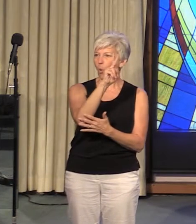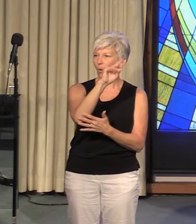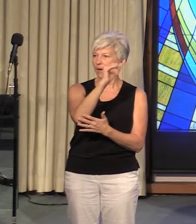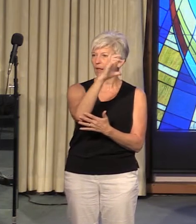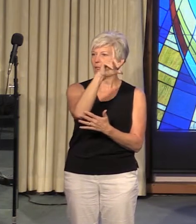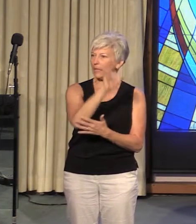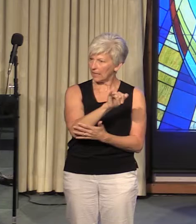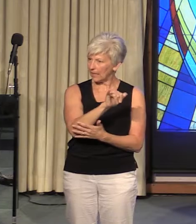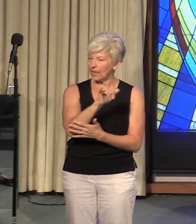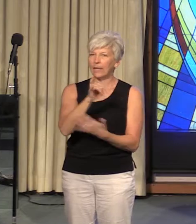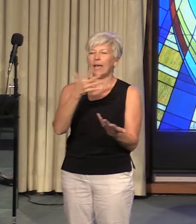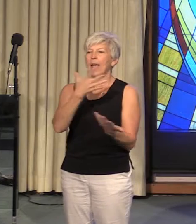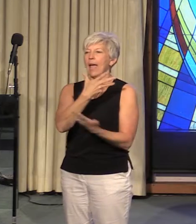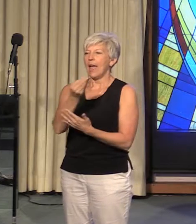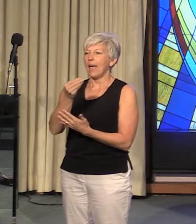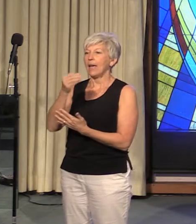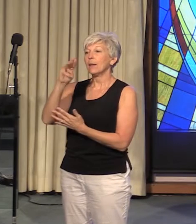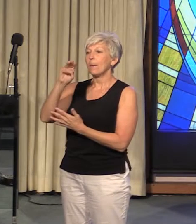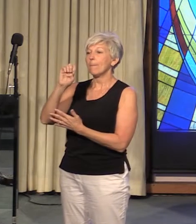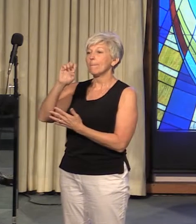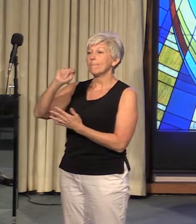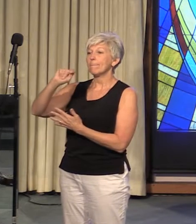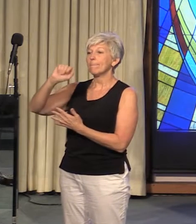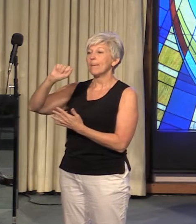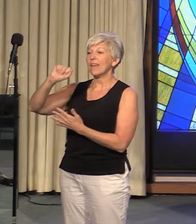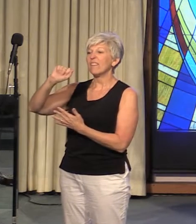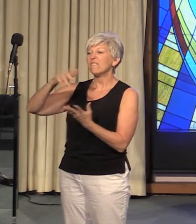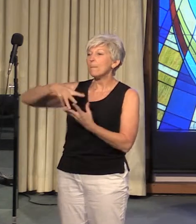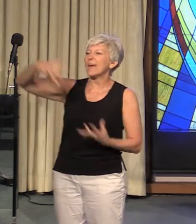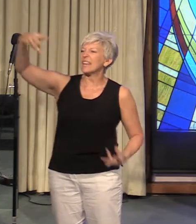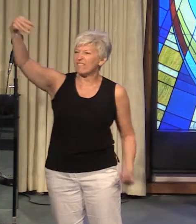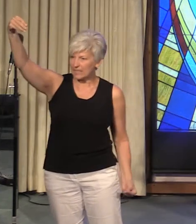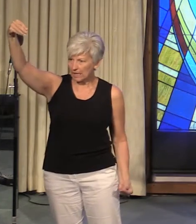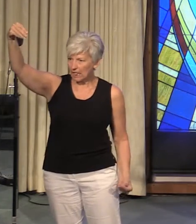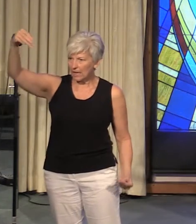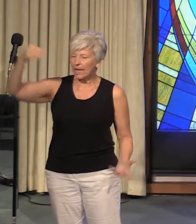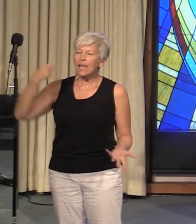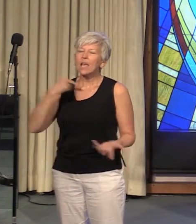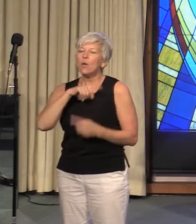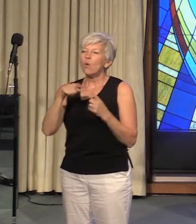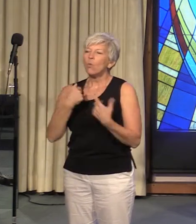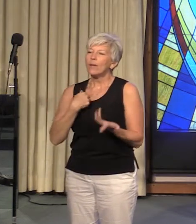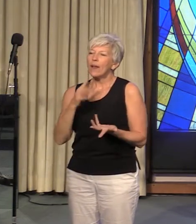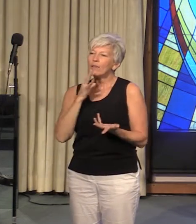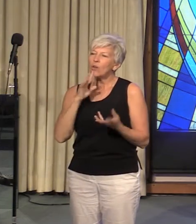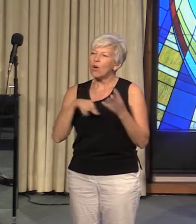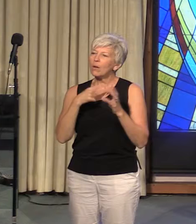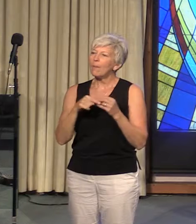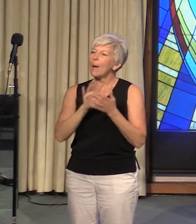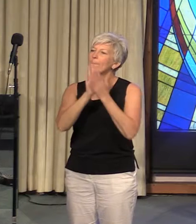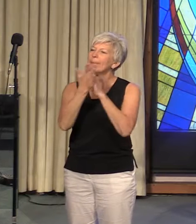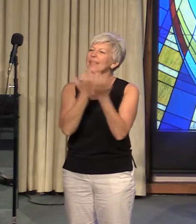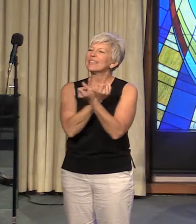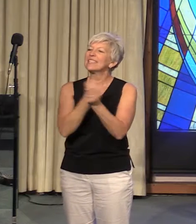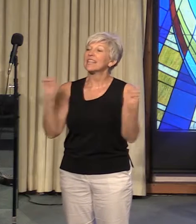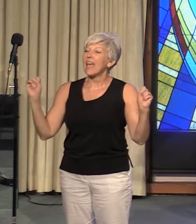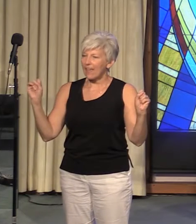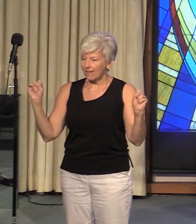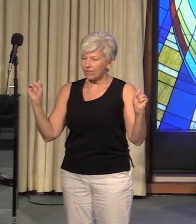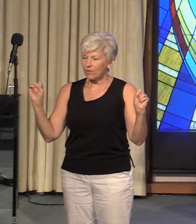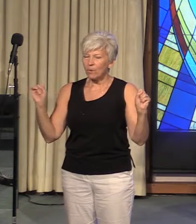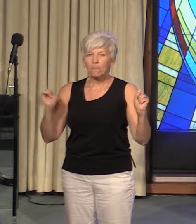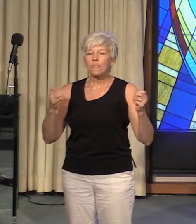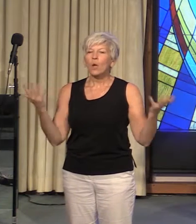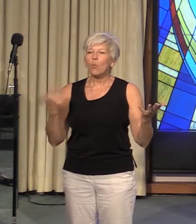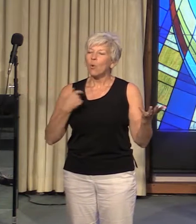metaphysically. And when I talk about being saved, what